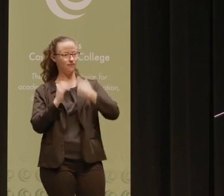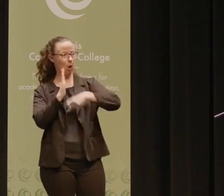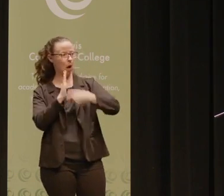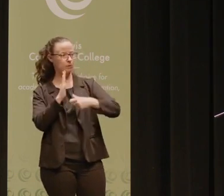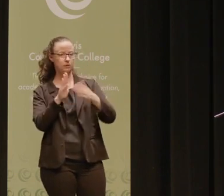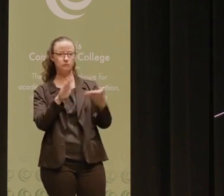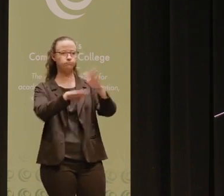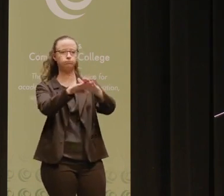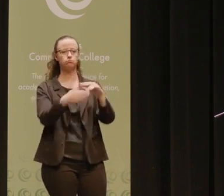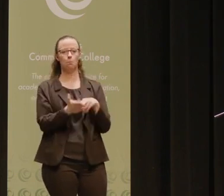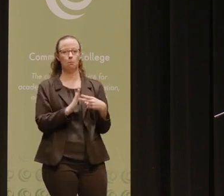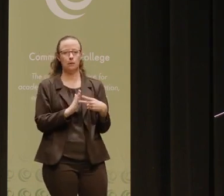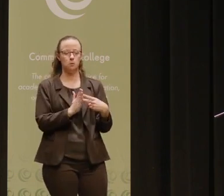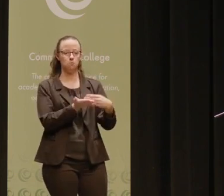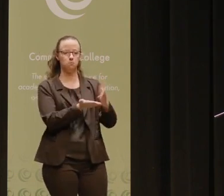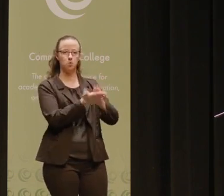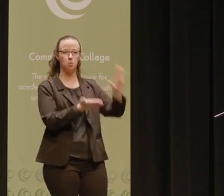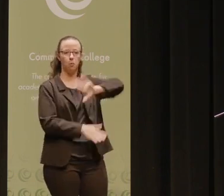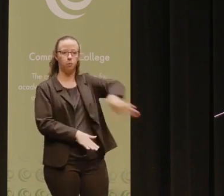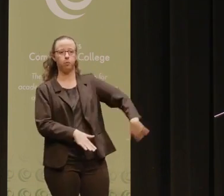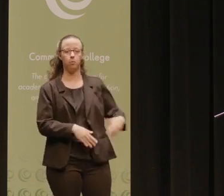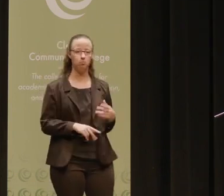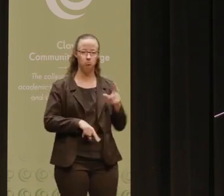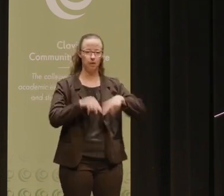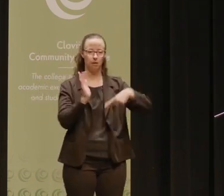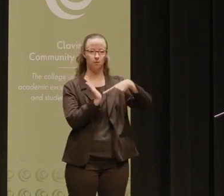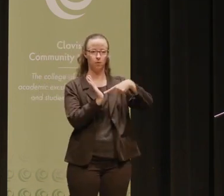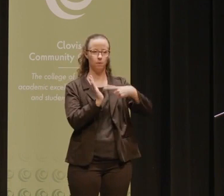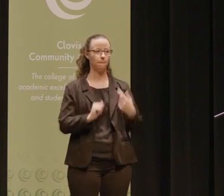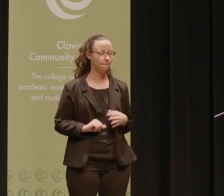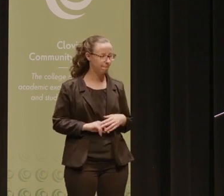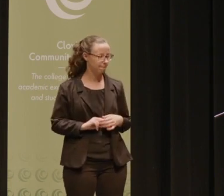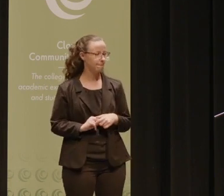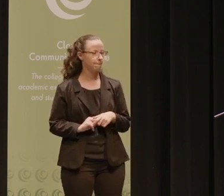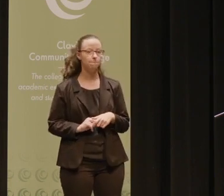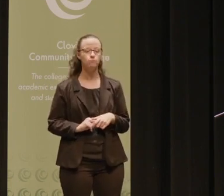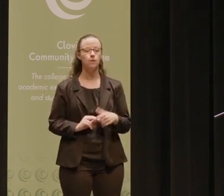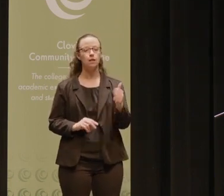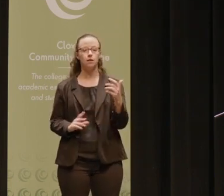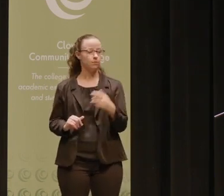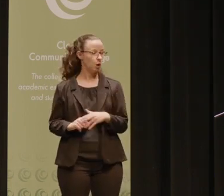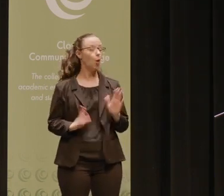a sacrifice that far too many cannot afford to make. And it has not been helpful